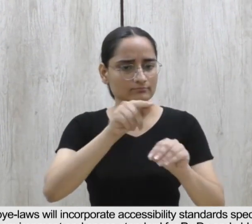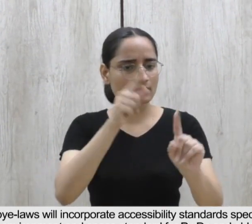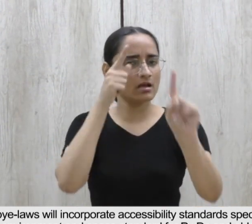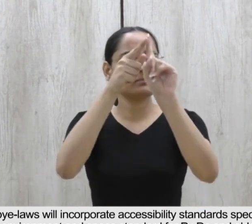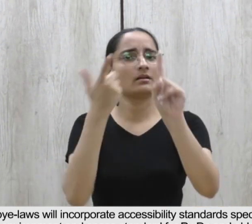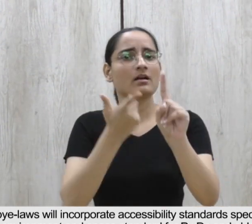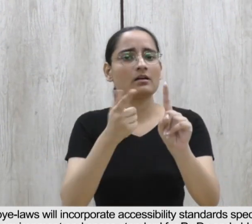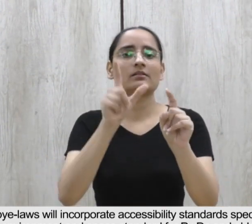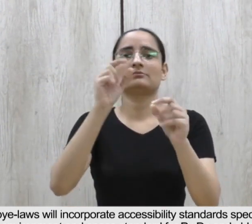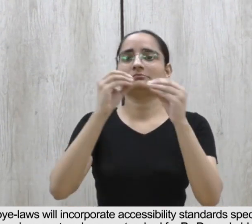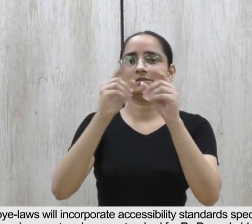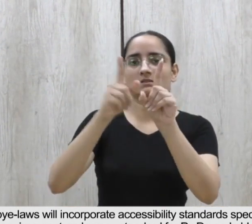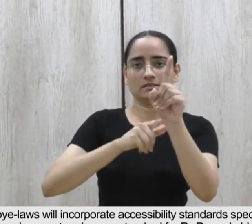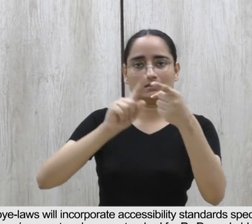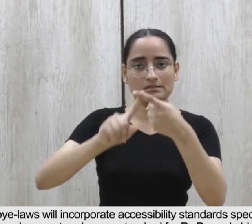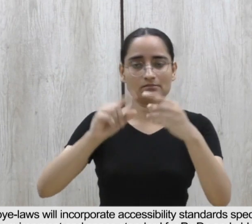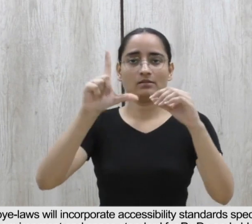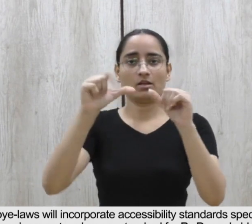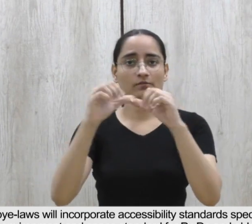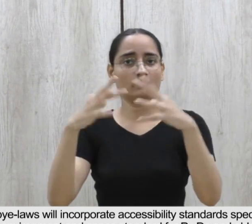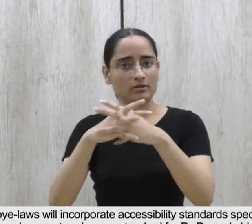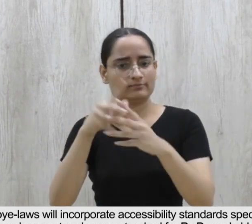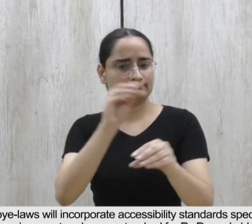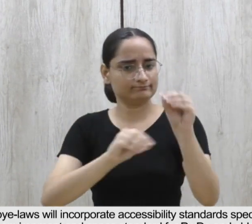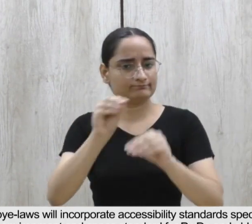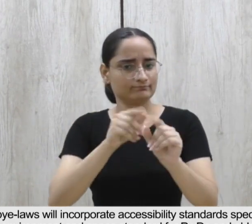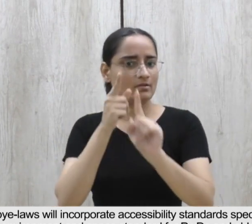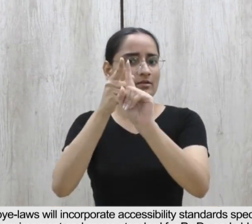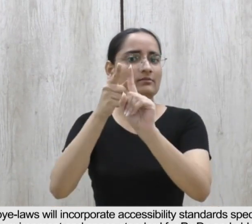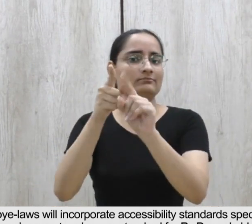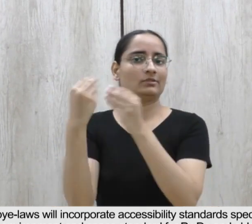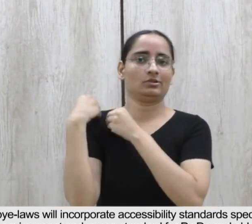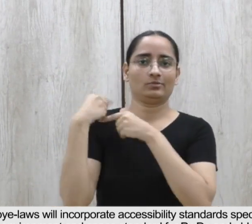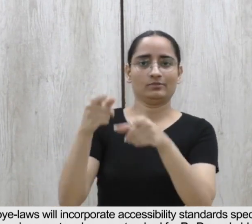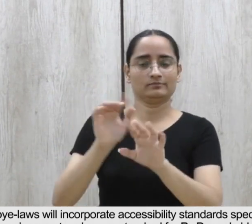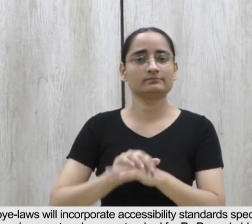bylaws will incorporate accessibility standards